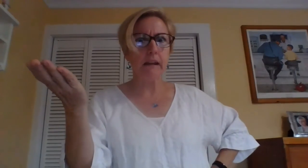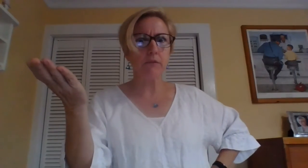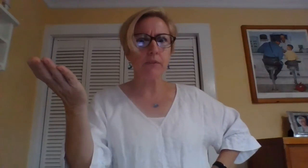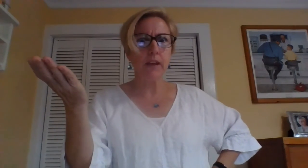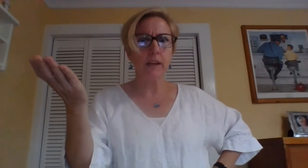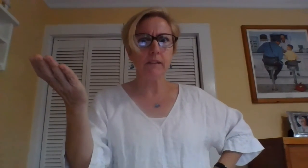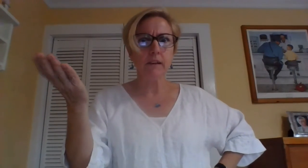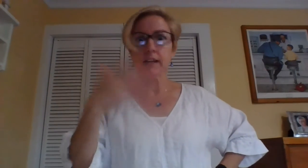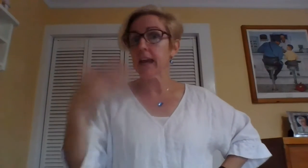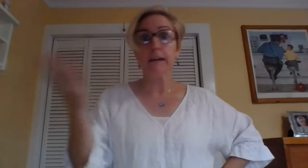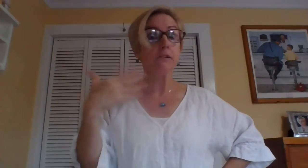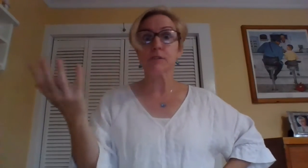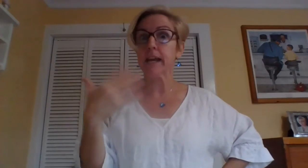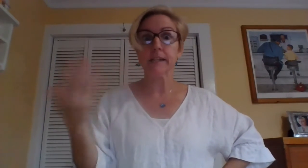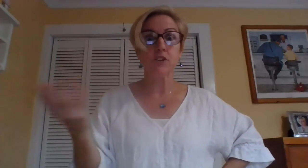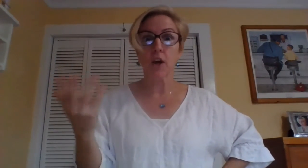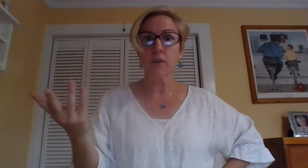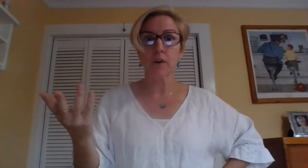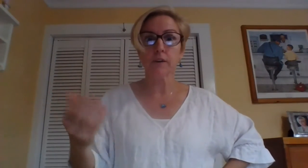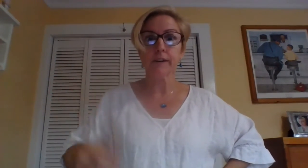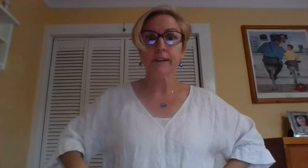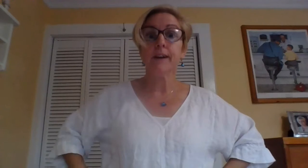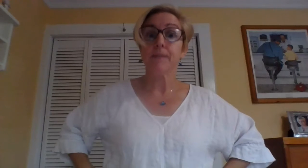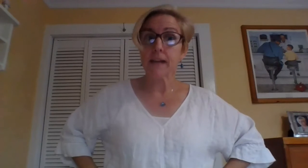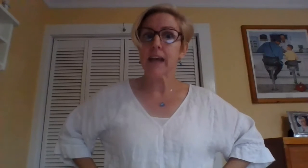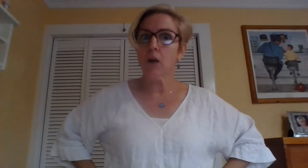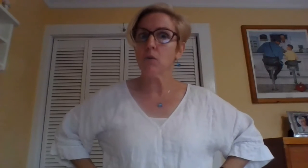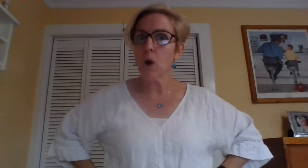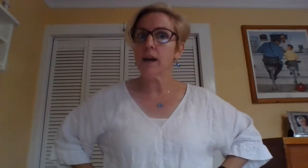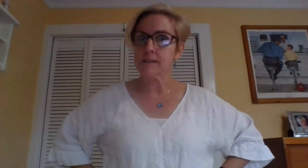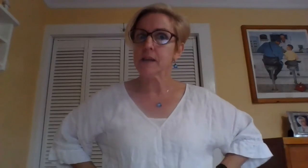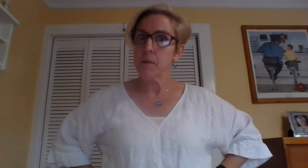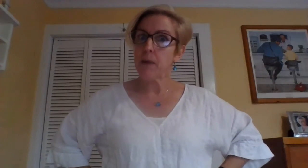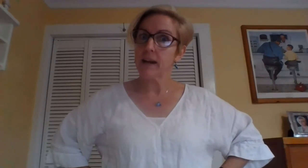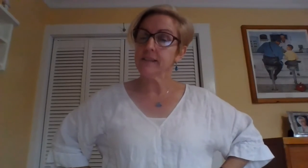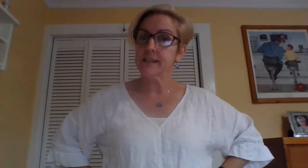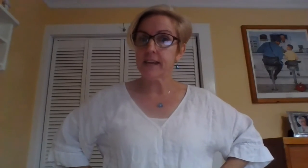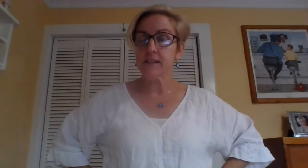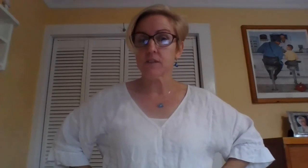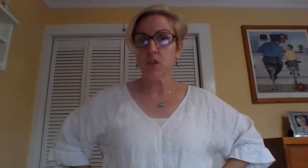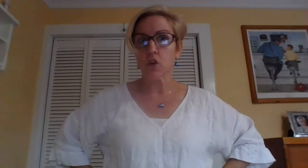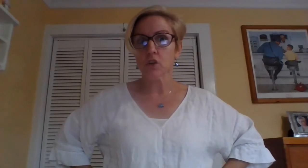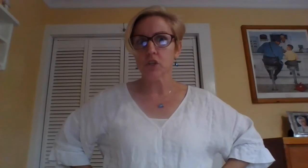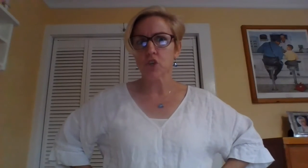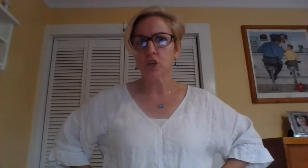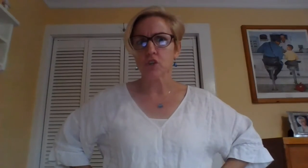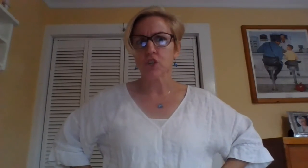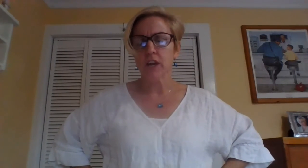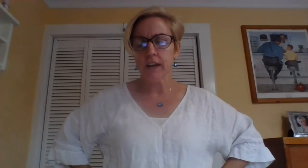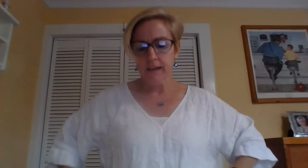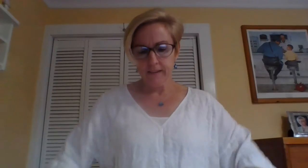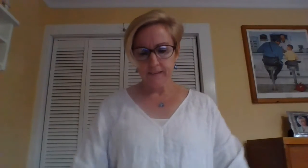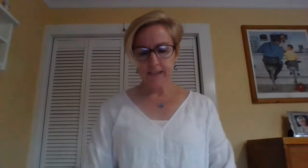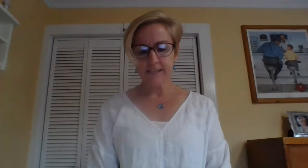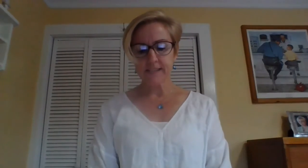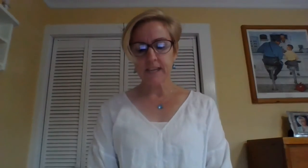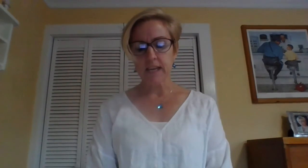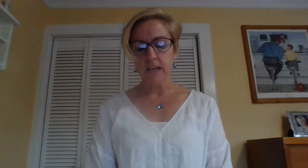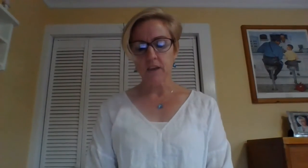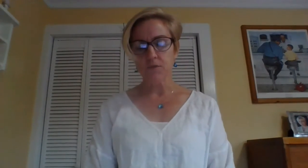another thing. You can't understand each other. That's how it was back in the days of the early church. language. Let's see if